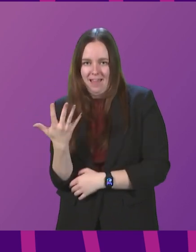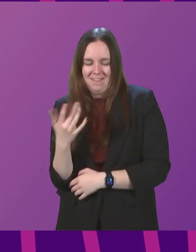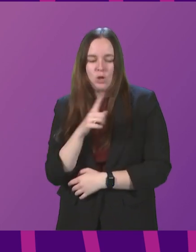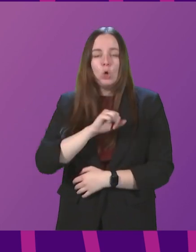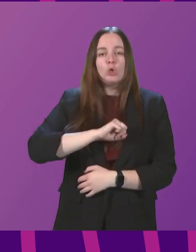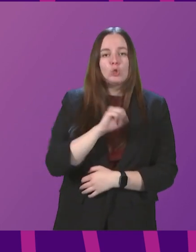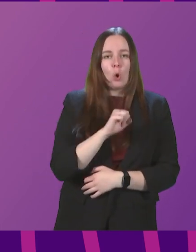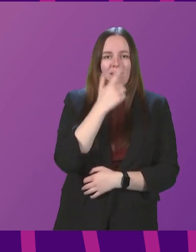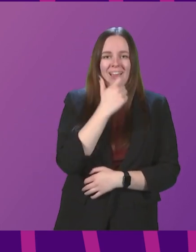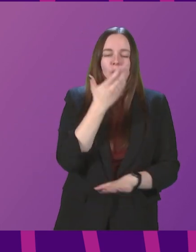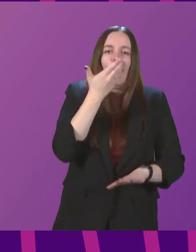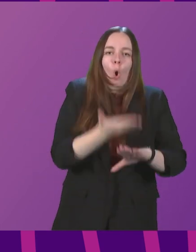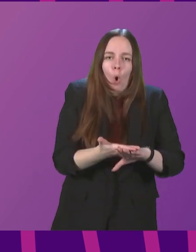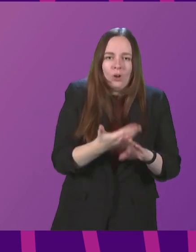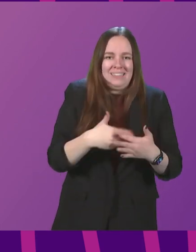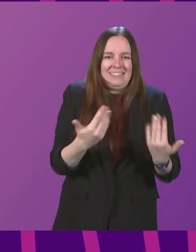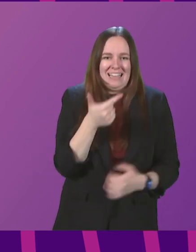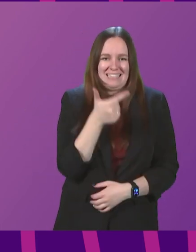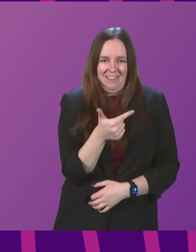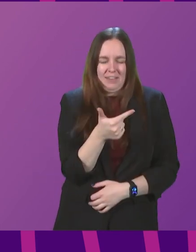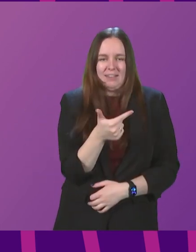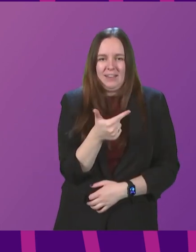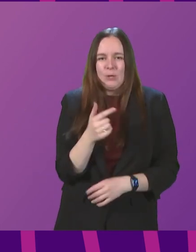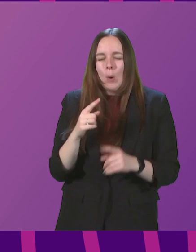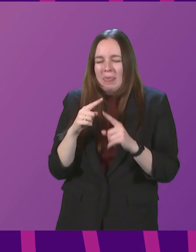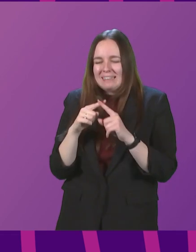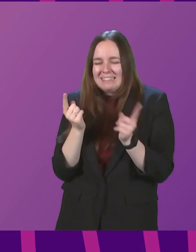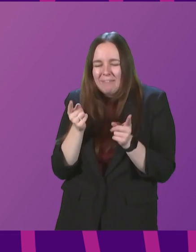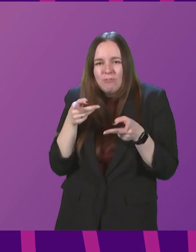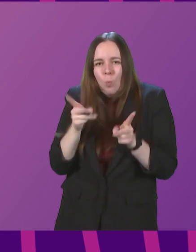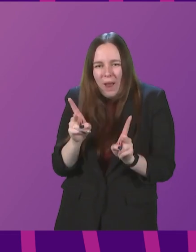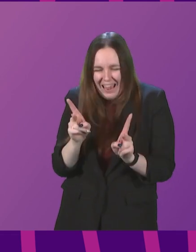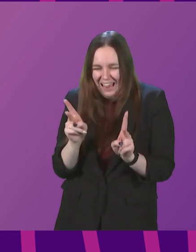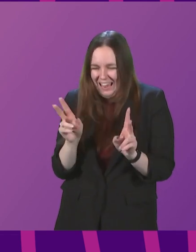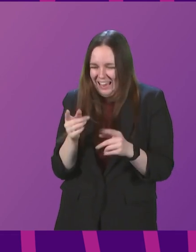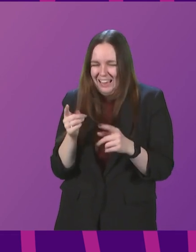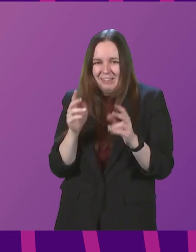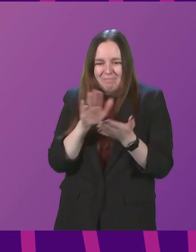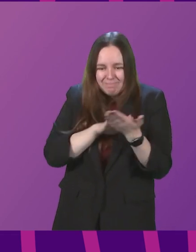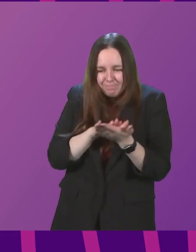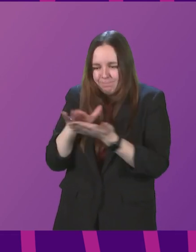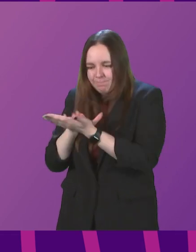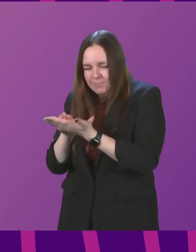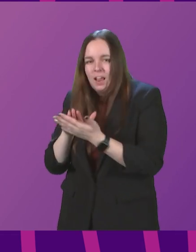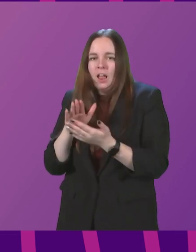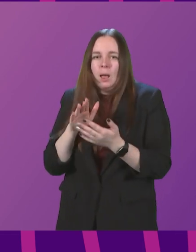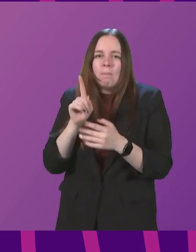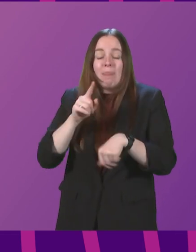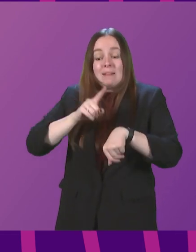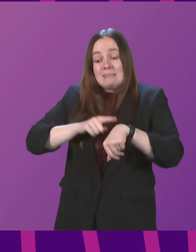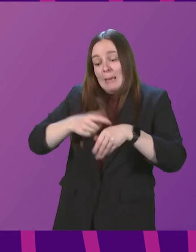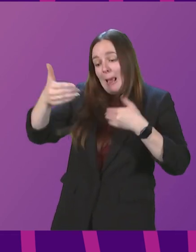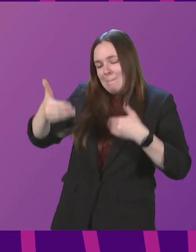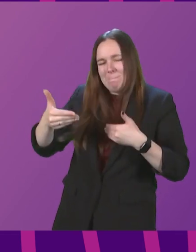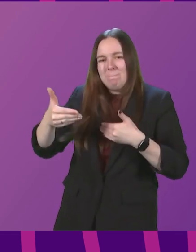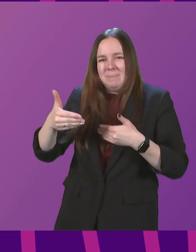end it on day 7. So, the slightly different ways of defining the beginning and the end of the self-isolation period has given the